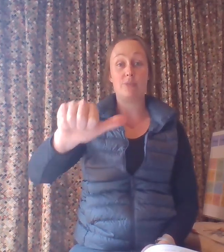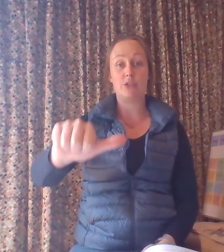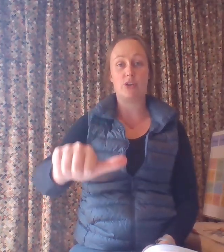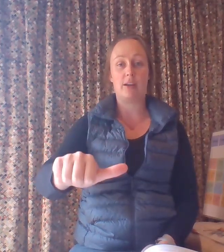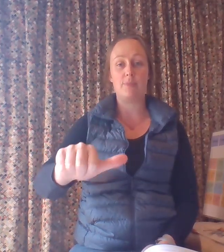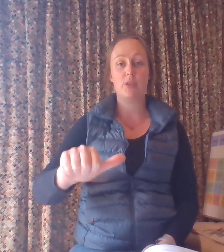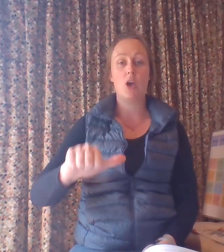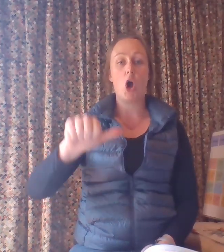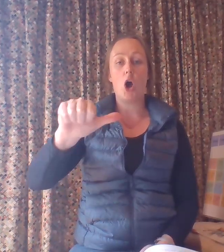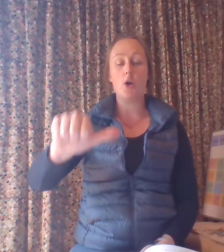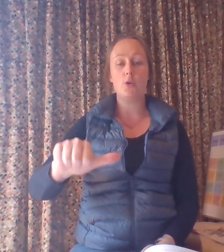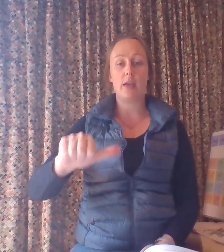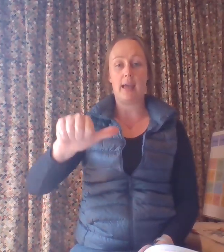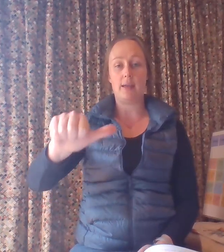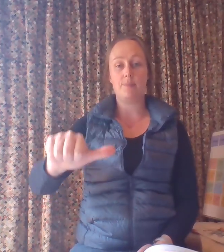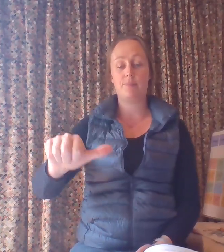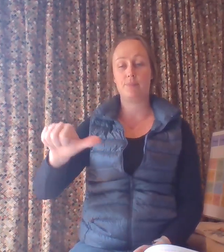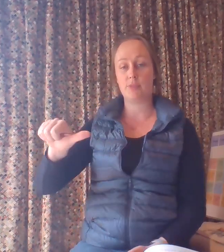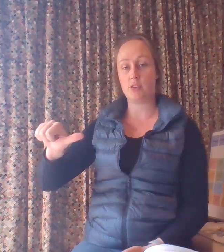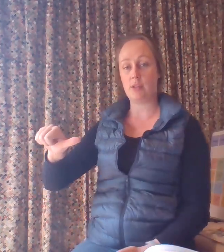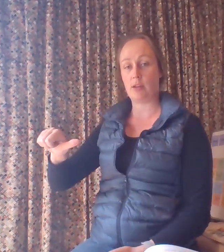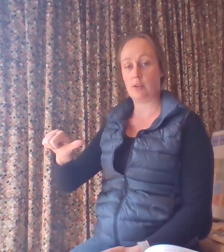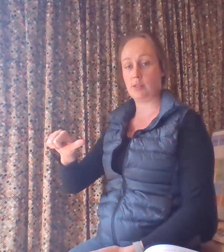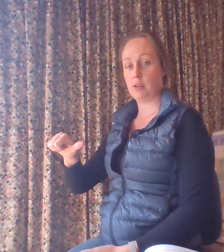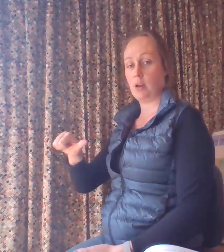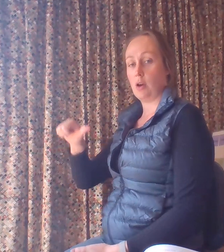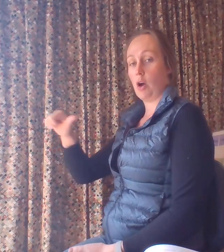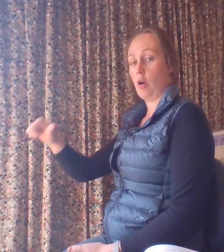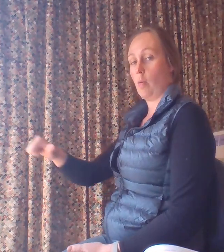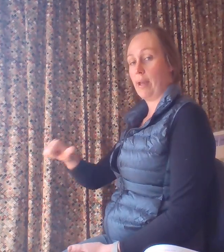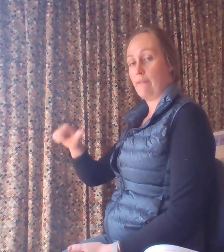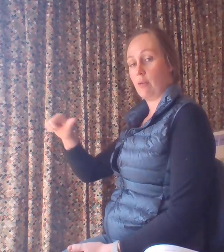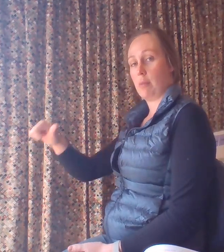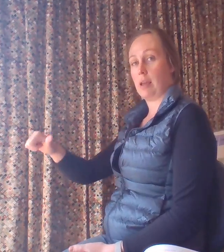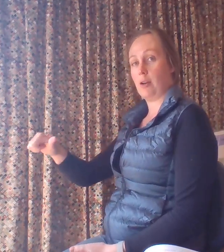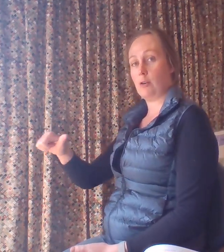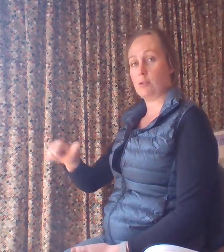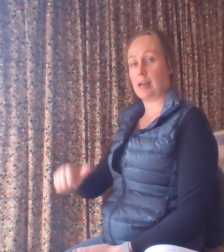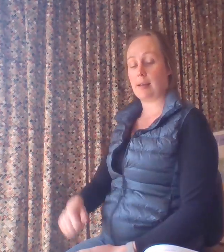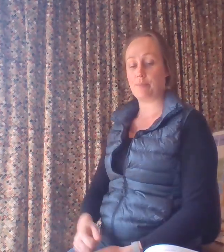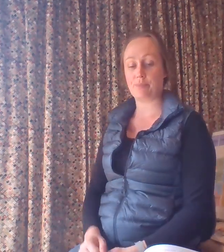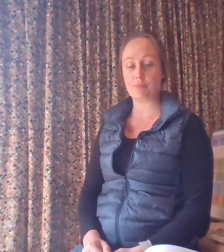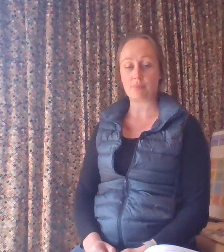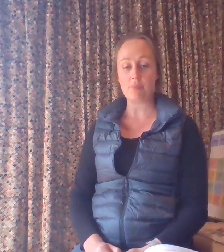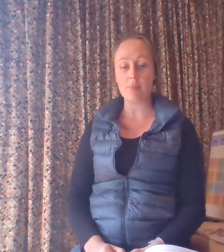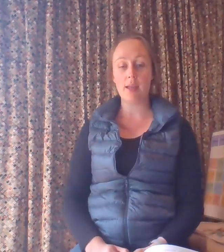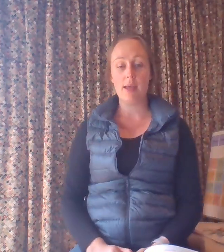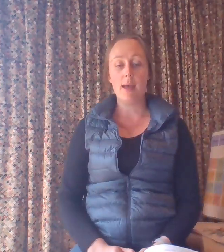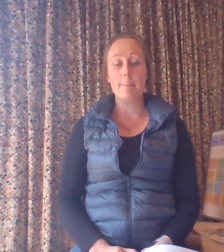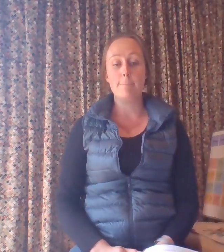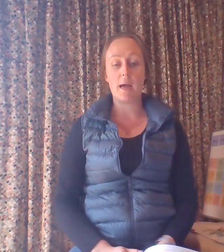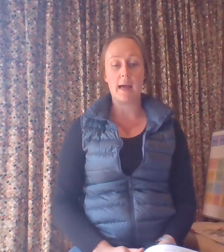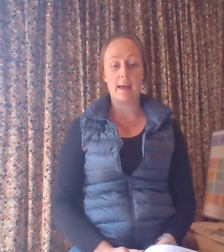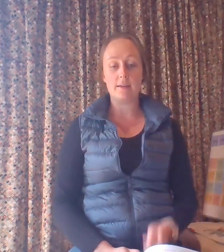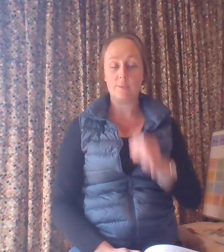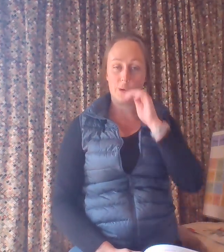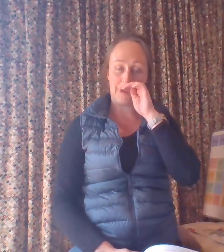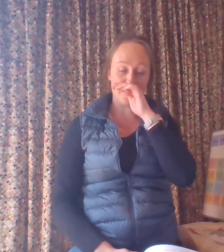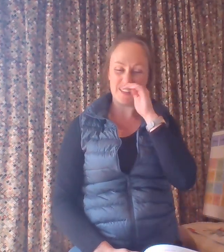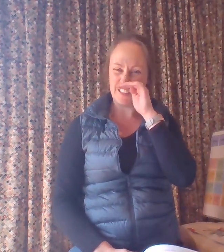from you. Sorry. Okay. So that goes away from me. Okay. Bad. What I want you